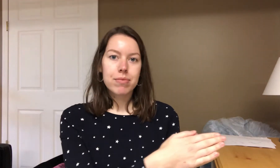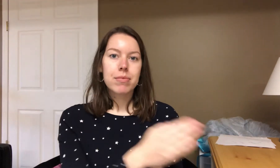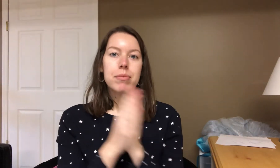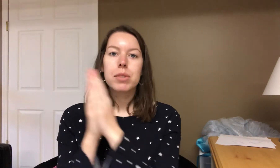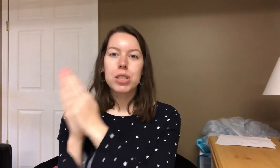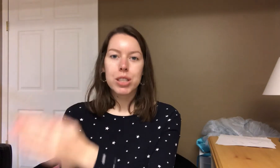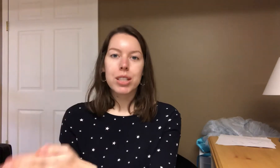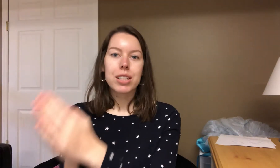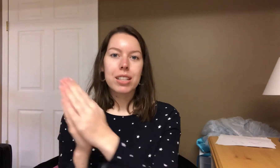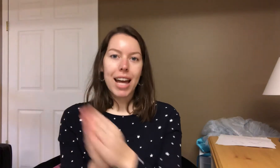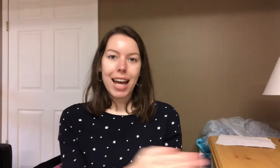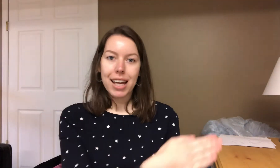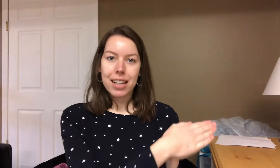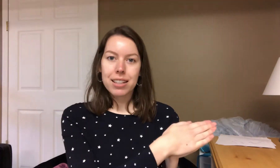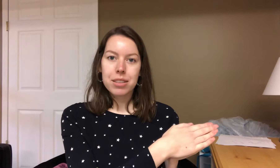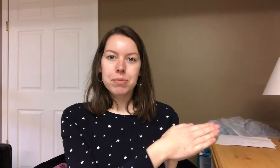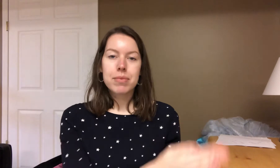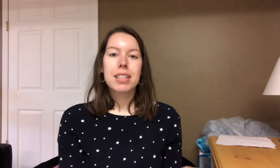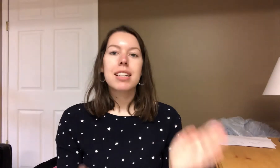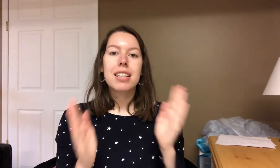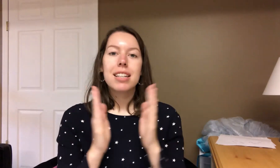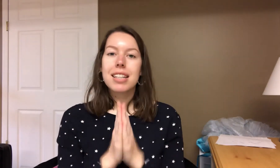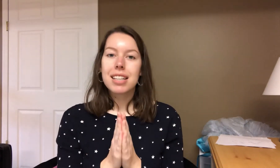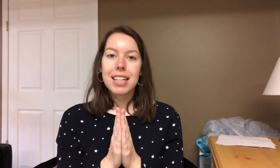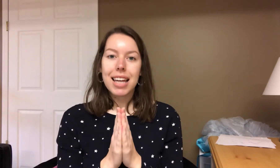Ur-ain. Kit.